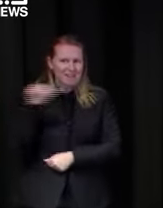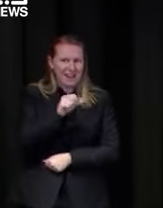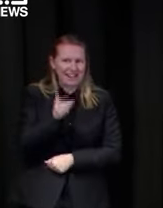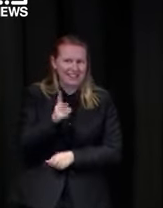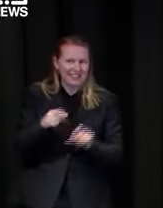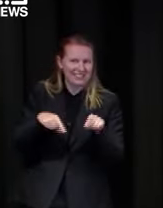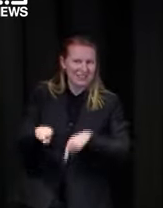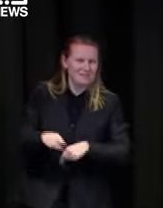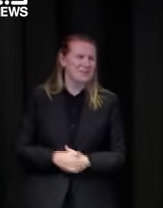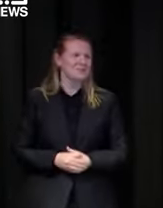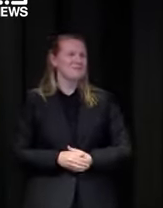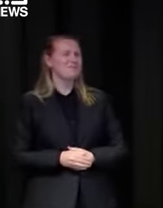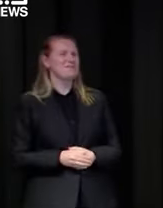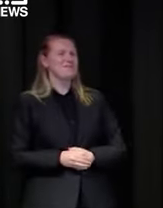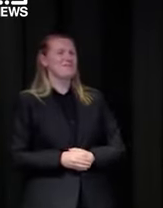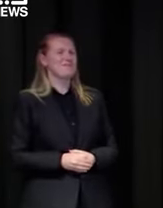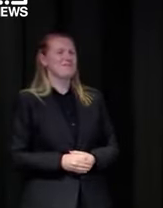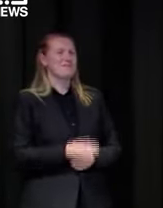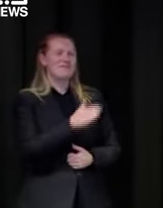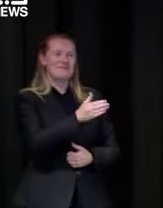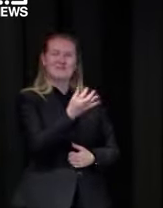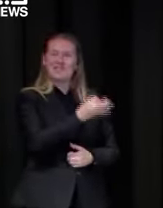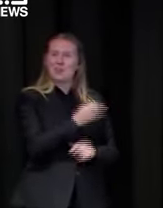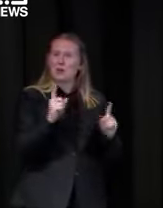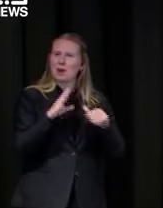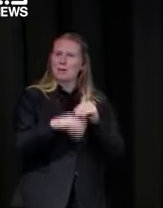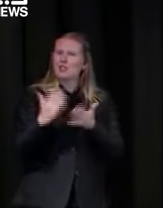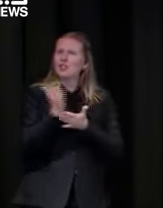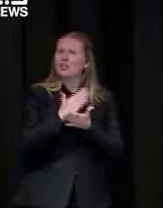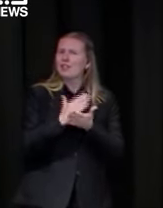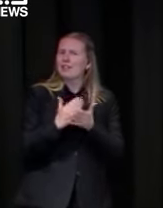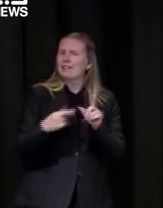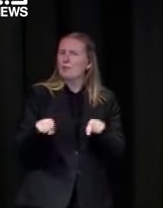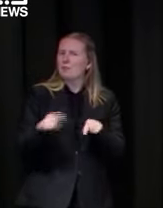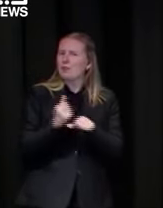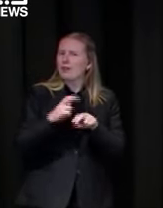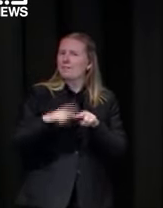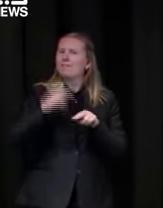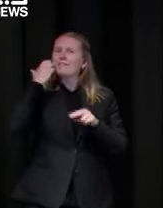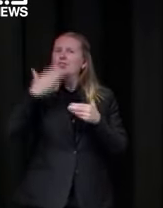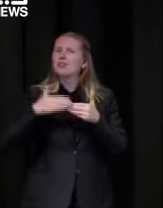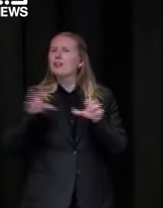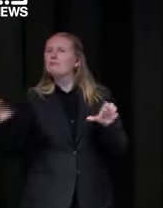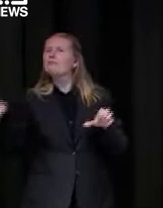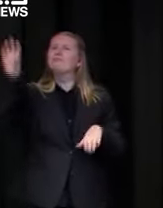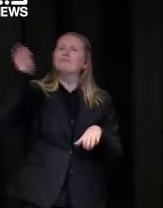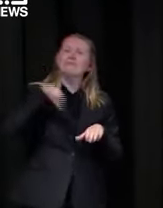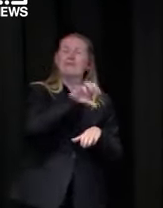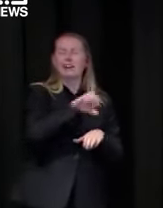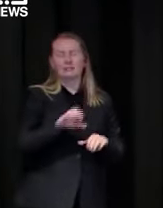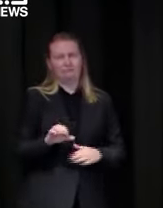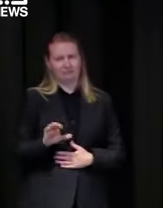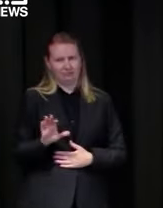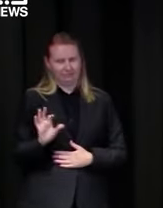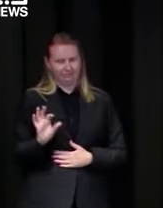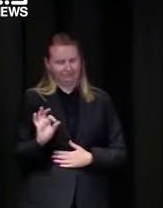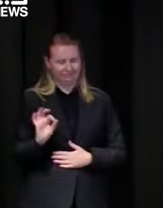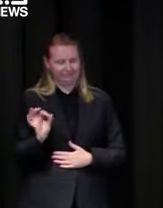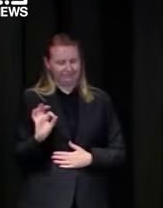that's it don't want share it around uh absolutely not no no we've got i was i'm thinking someone might ask that no look we've got a